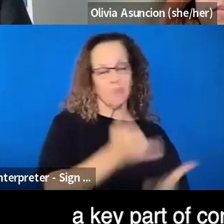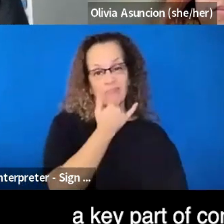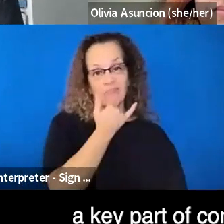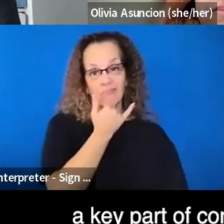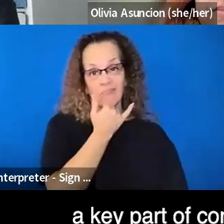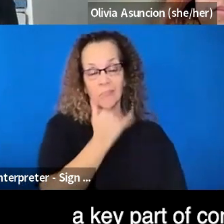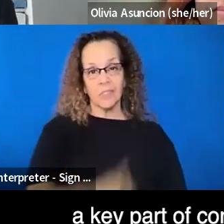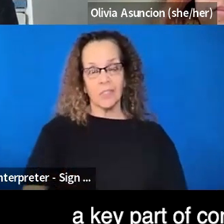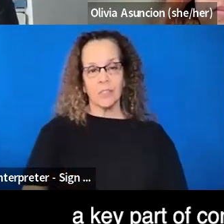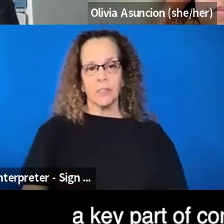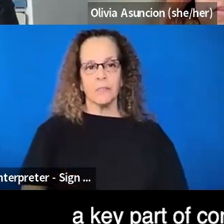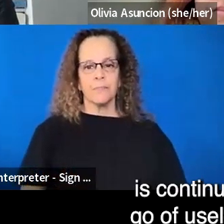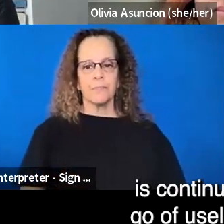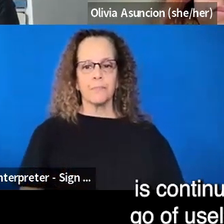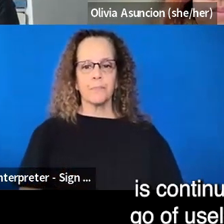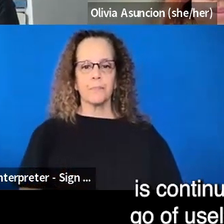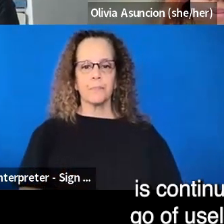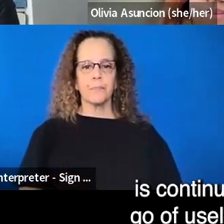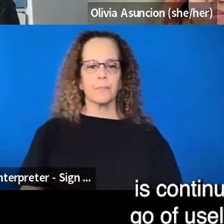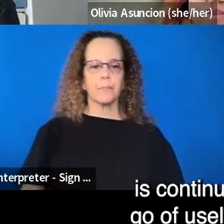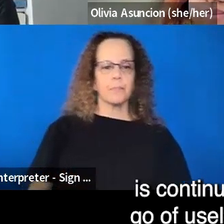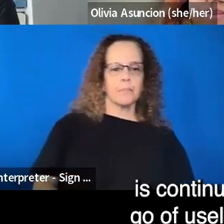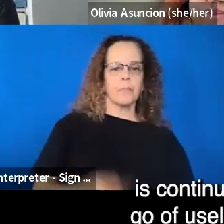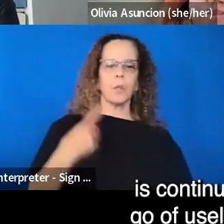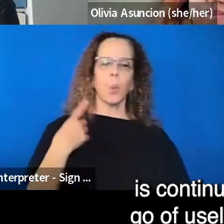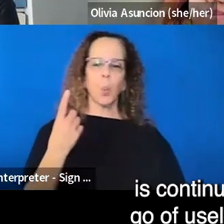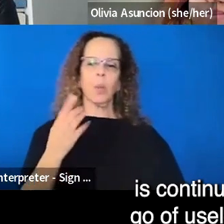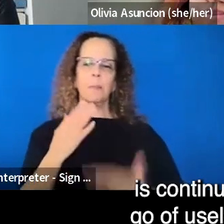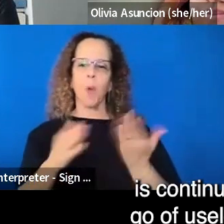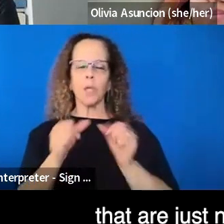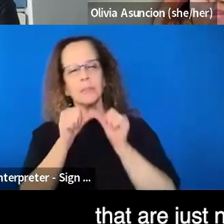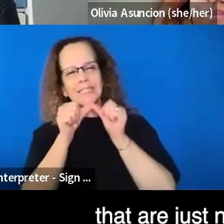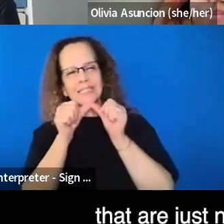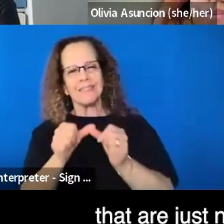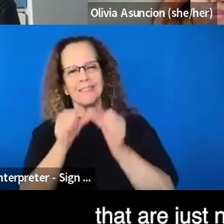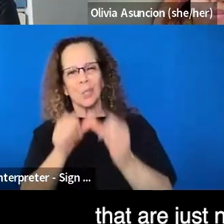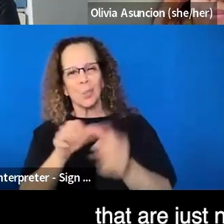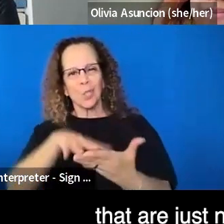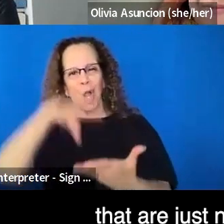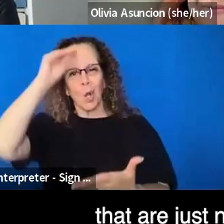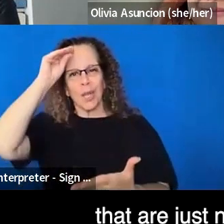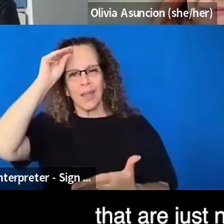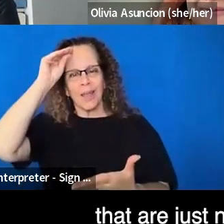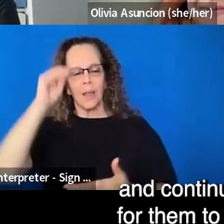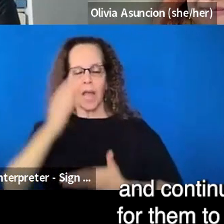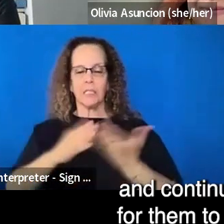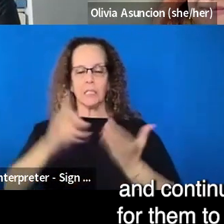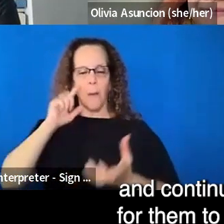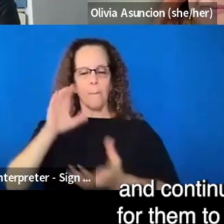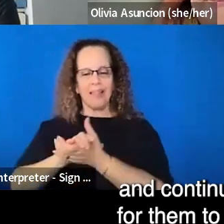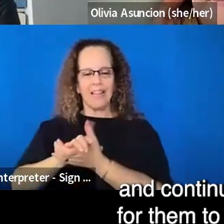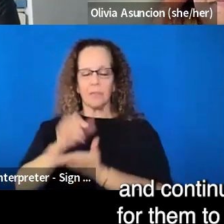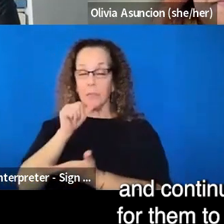a key part of continuous learning is continually letting go of useless beliefs that are just not helping you and